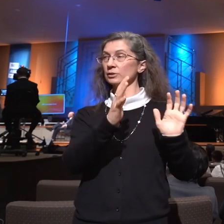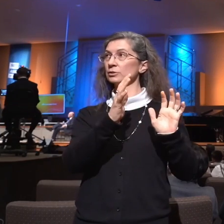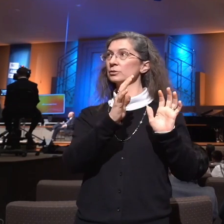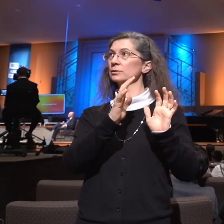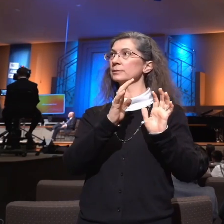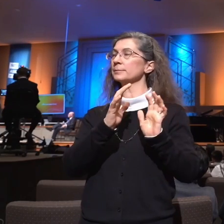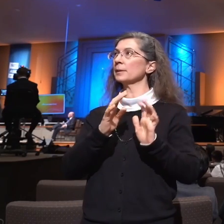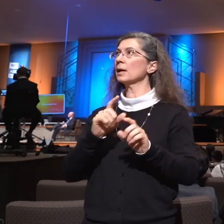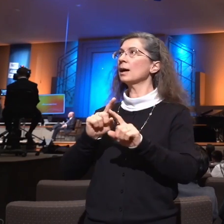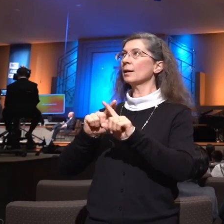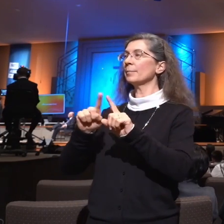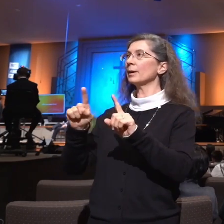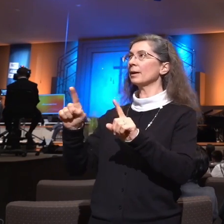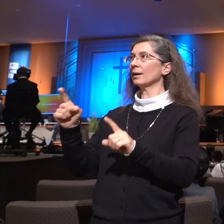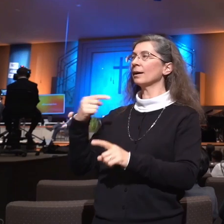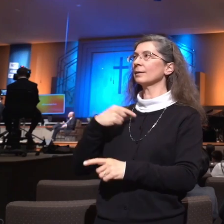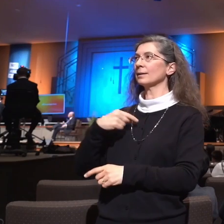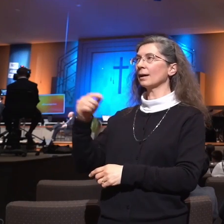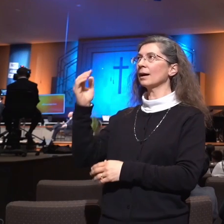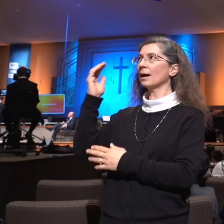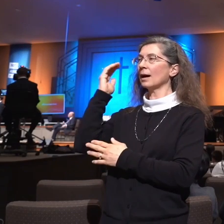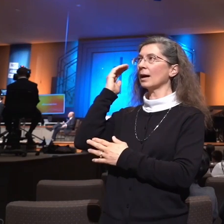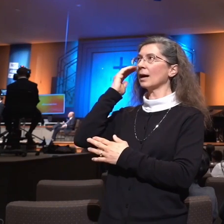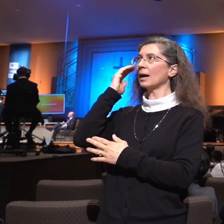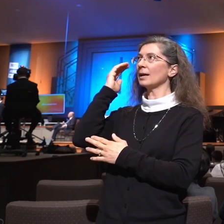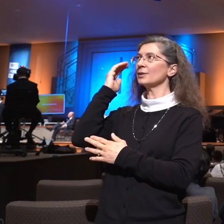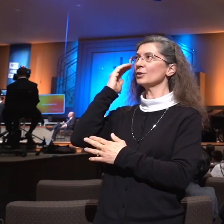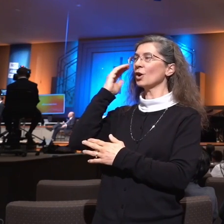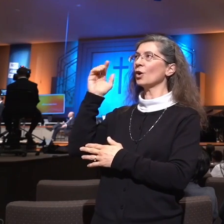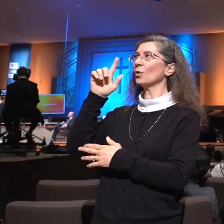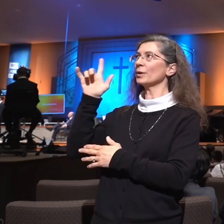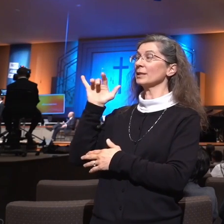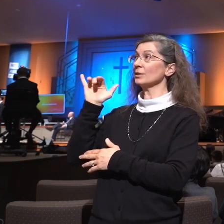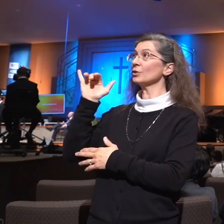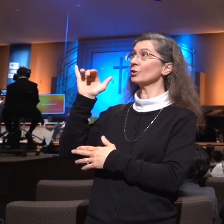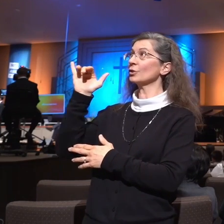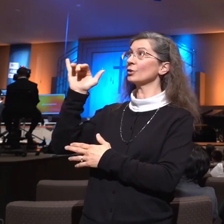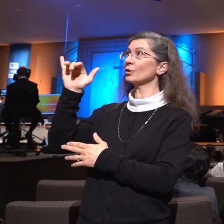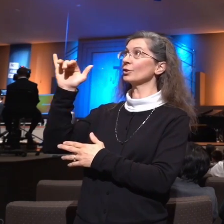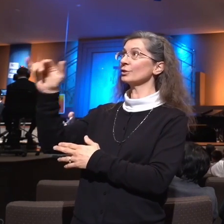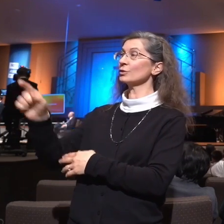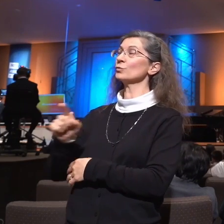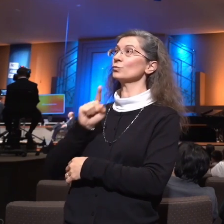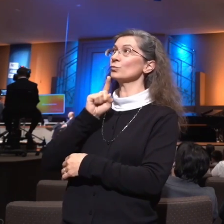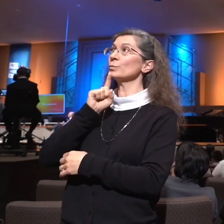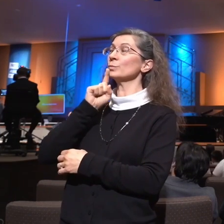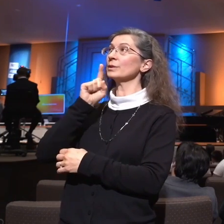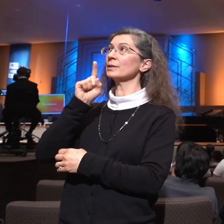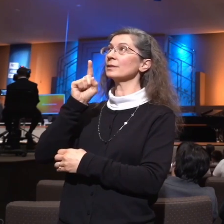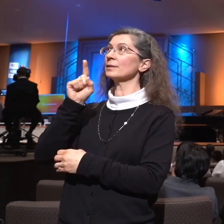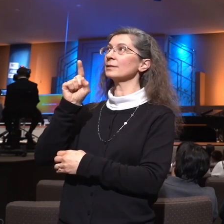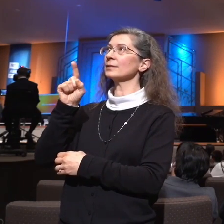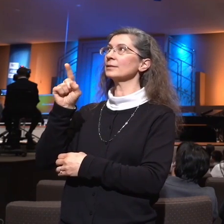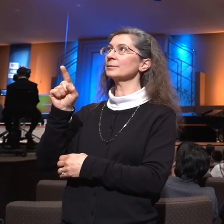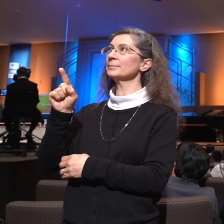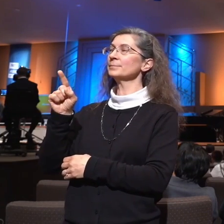But I'm convinced that eternity awaits. So with every breath,